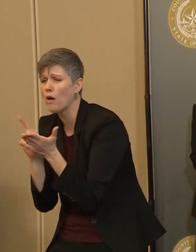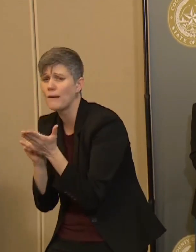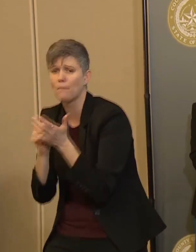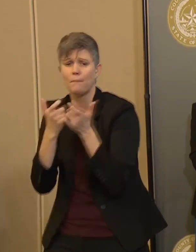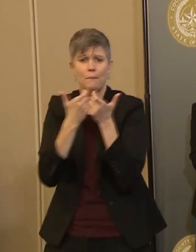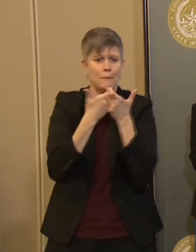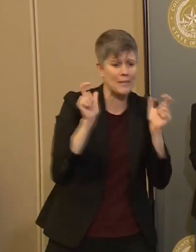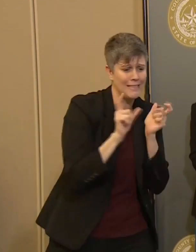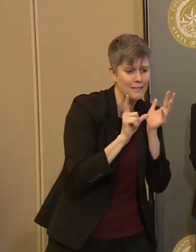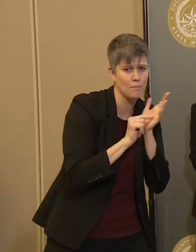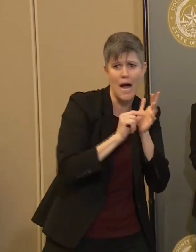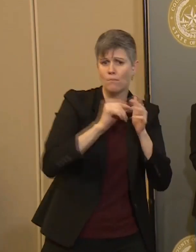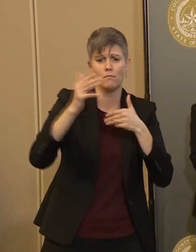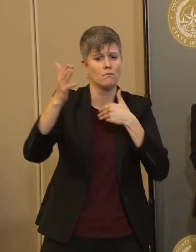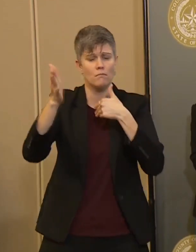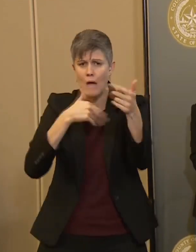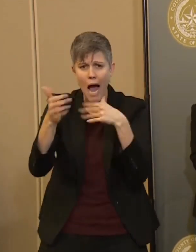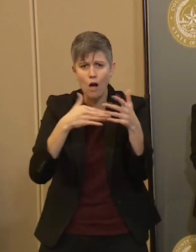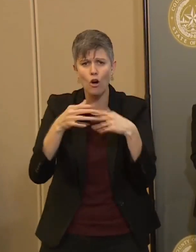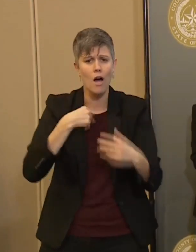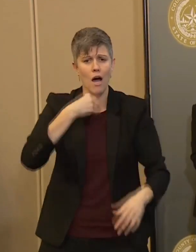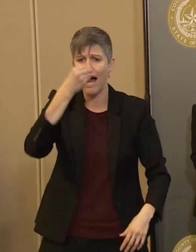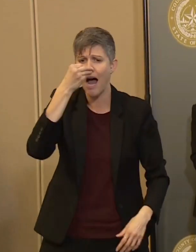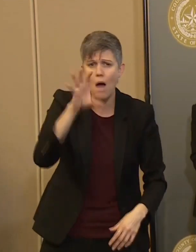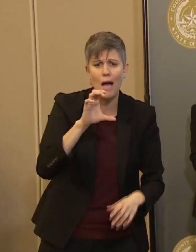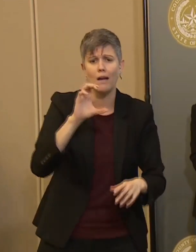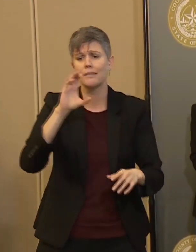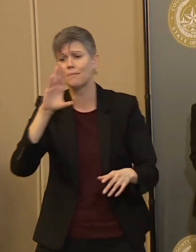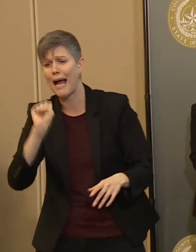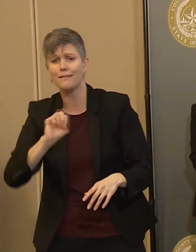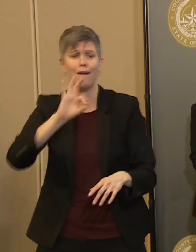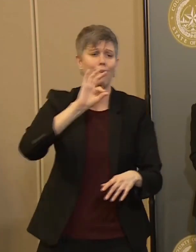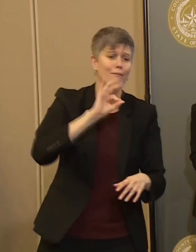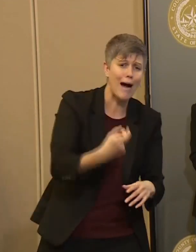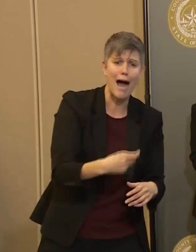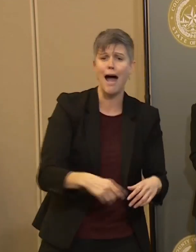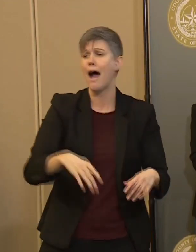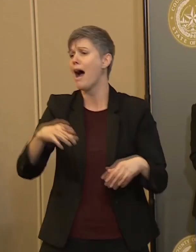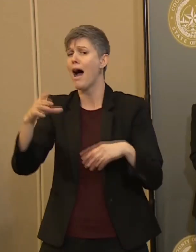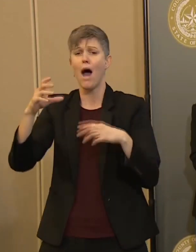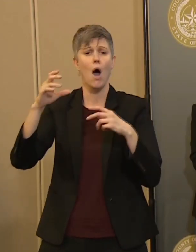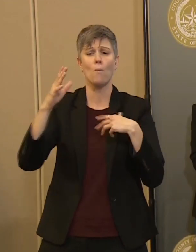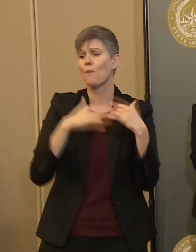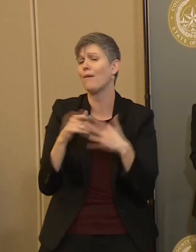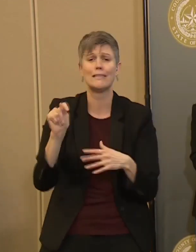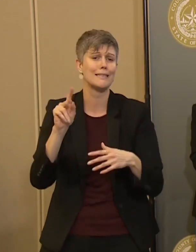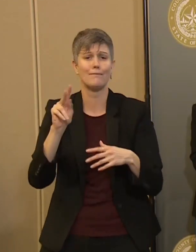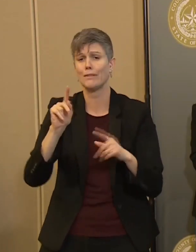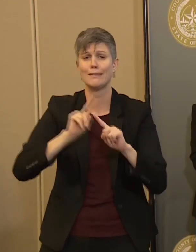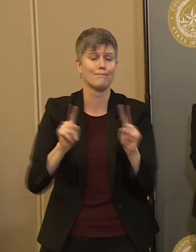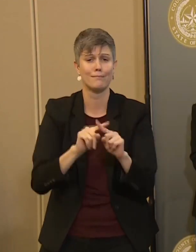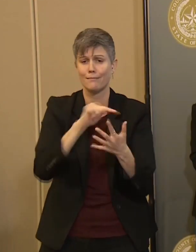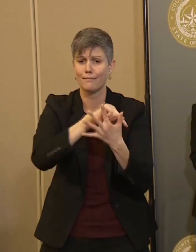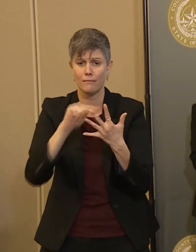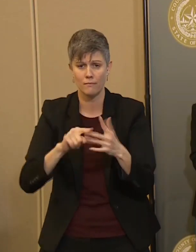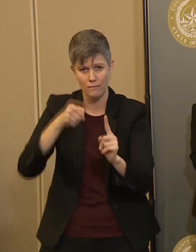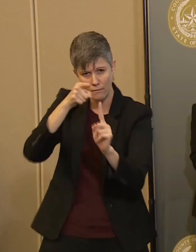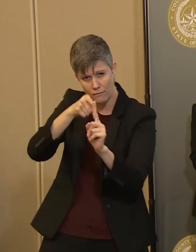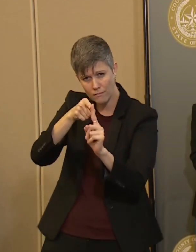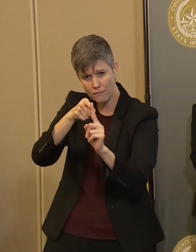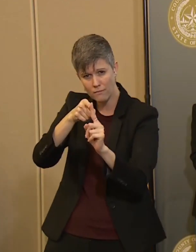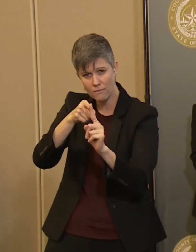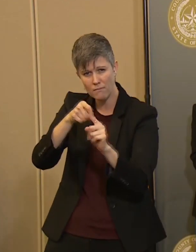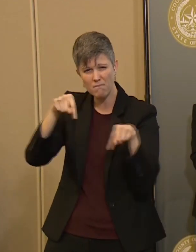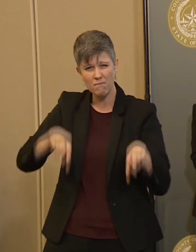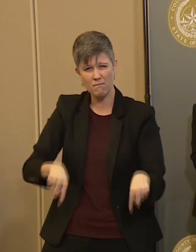Austin American Statesman or CBS Fox or whatever network, you need to know that there's never been a more vital time